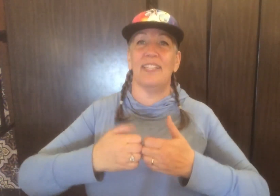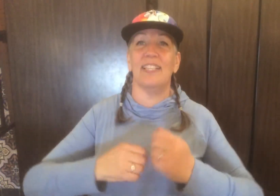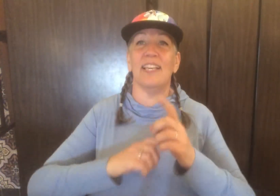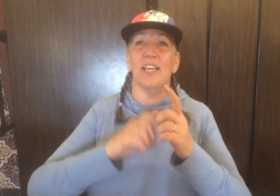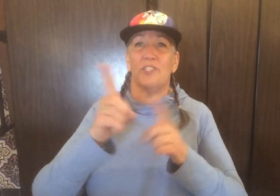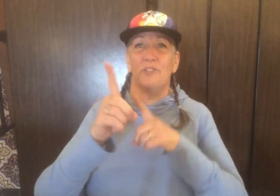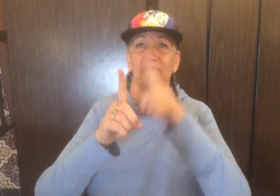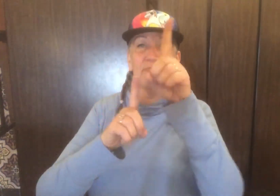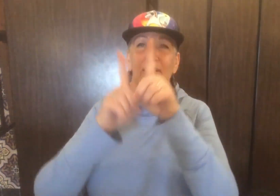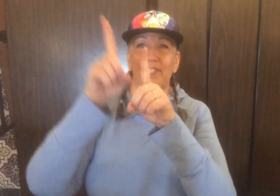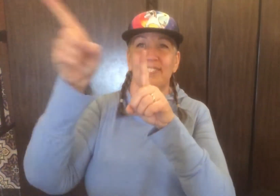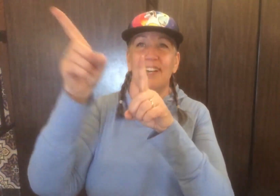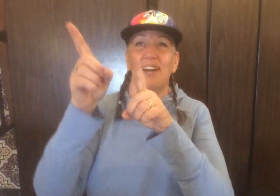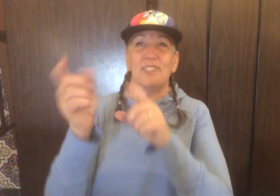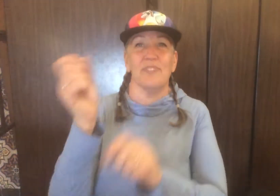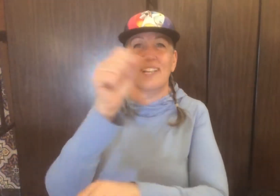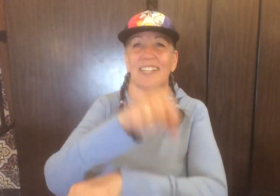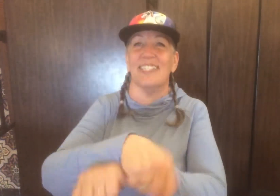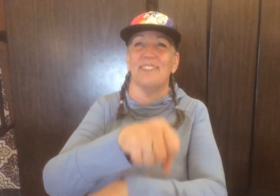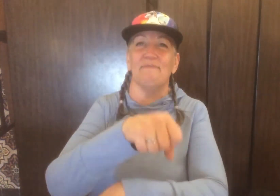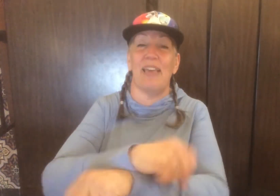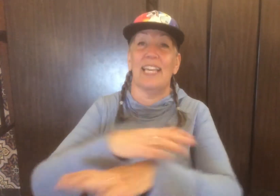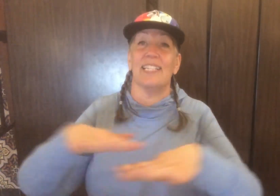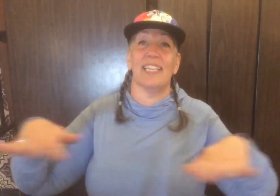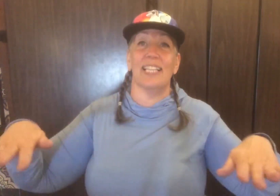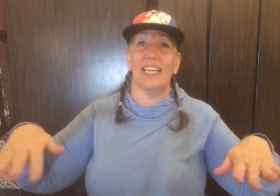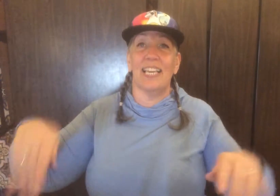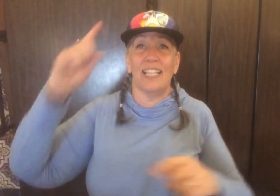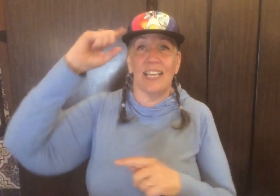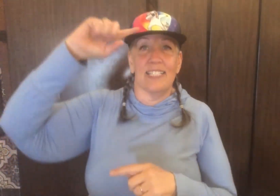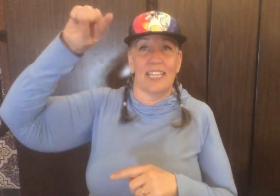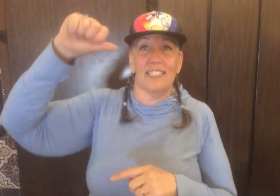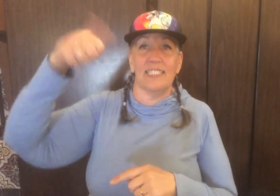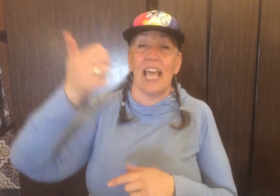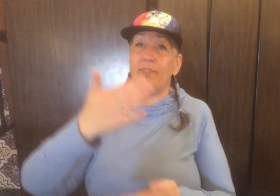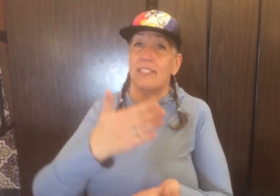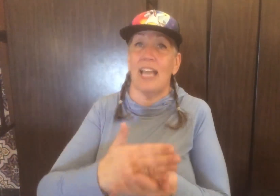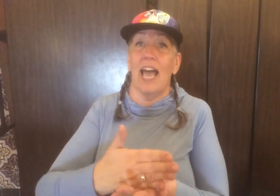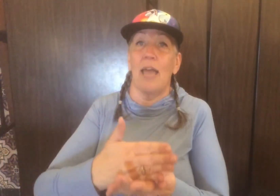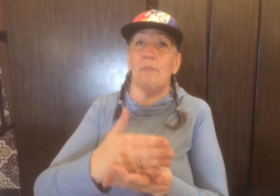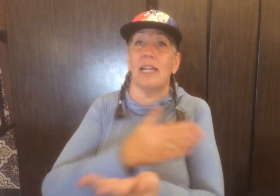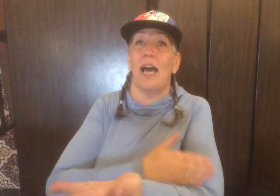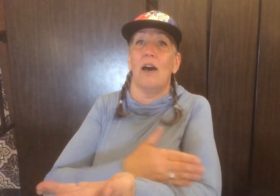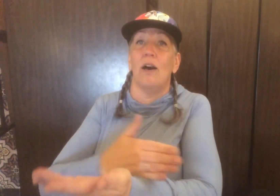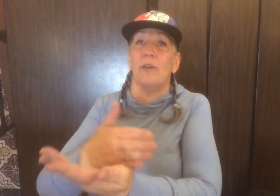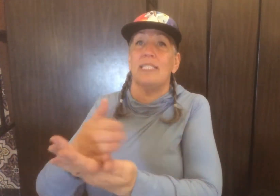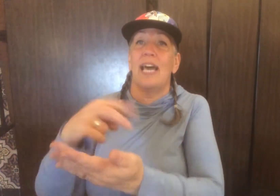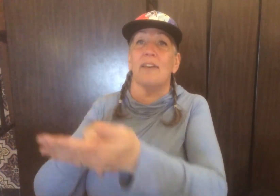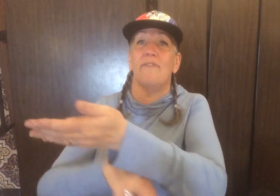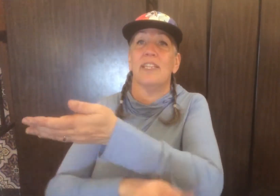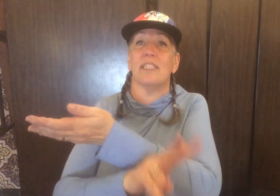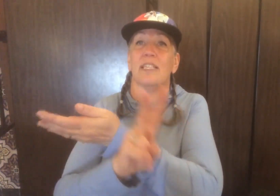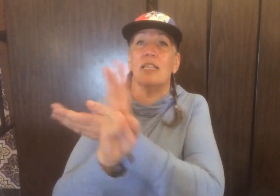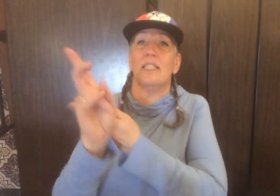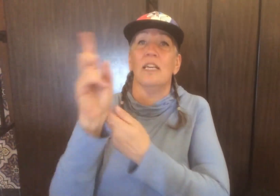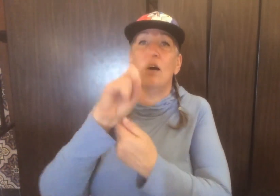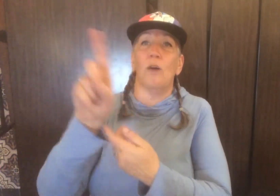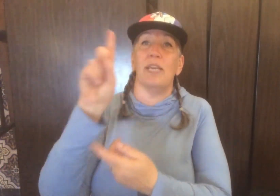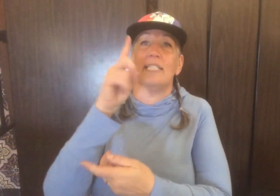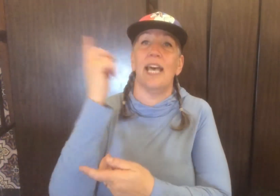Shooting for the stars when I couldn't make a killing Didn't have a dime, but I always had a vision Always had